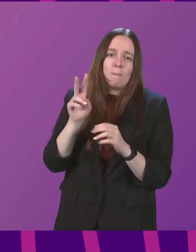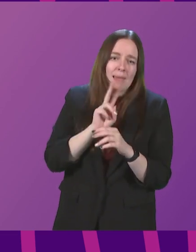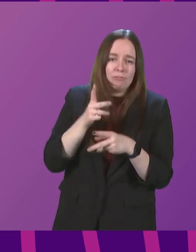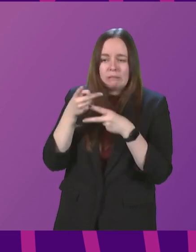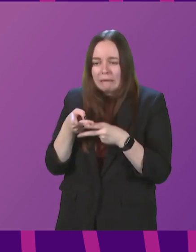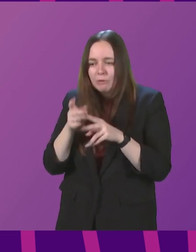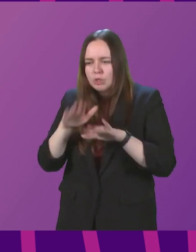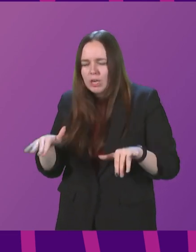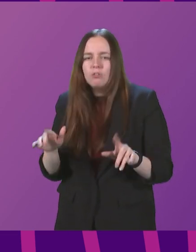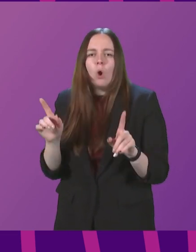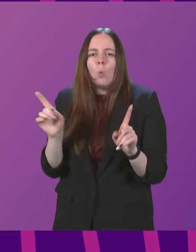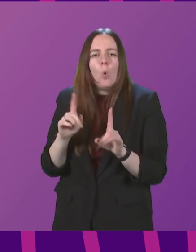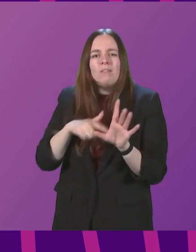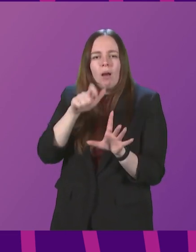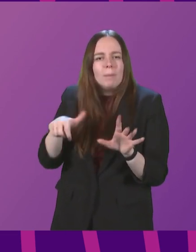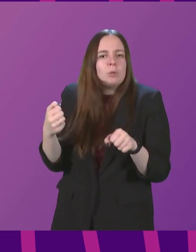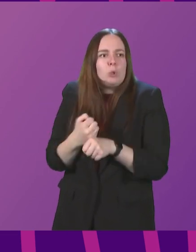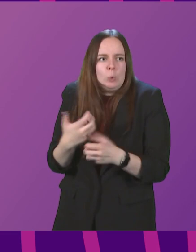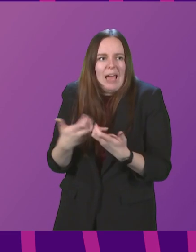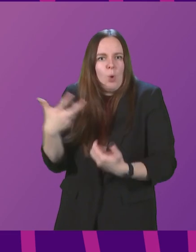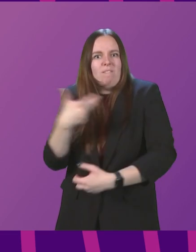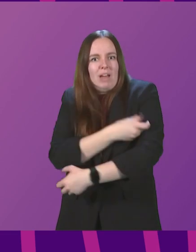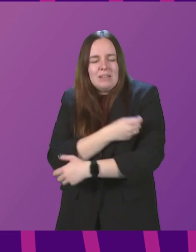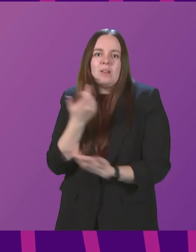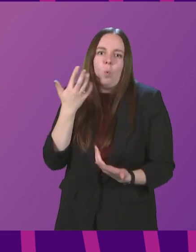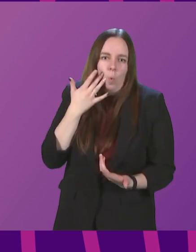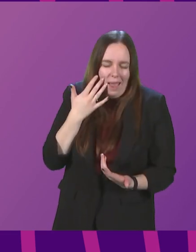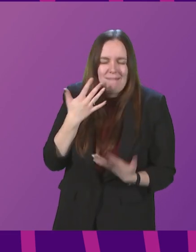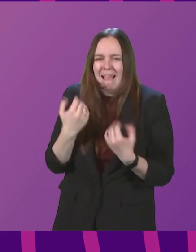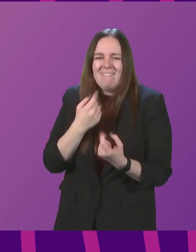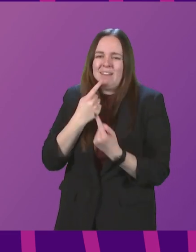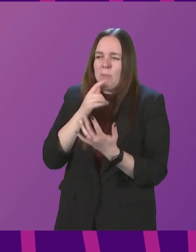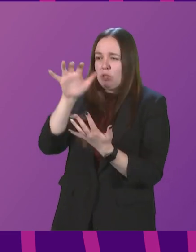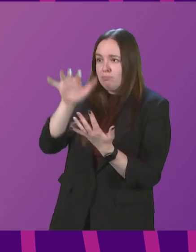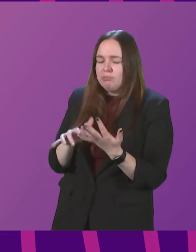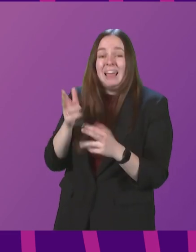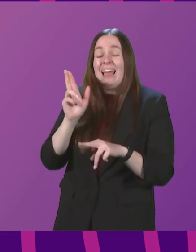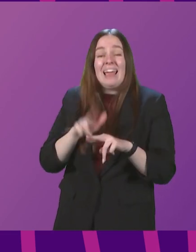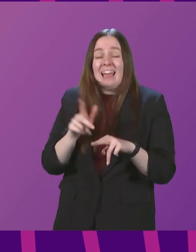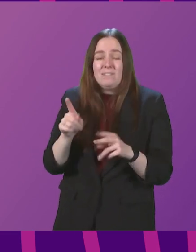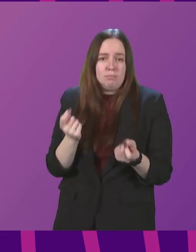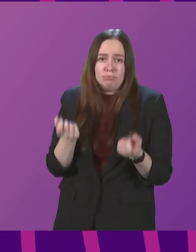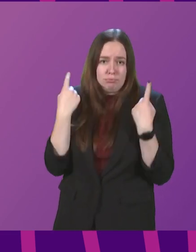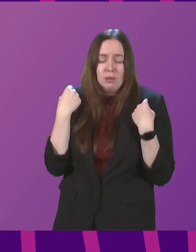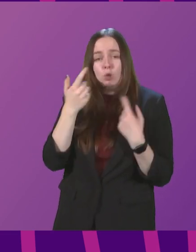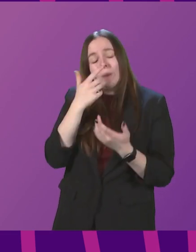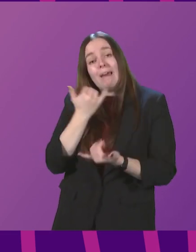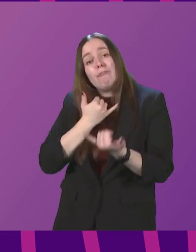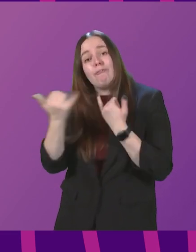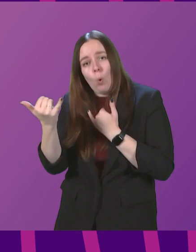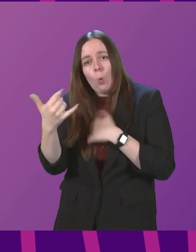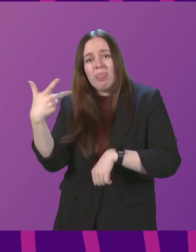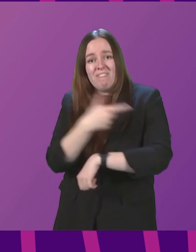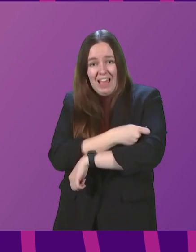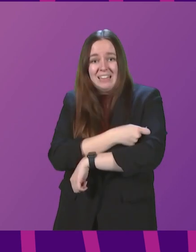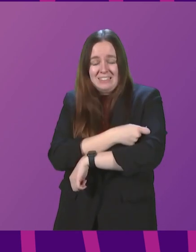young people need to do to get vaccinated and when they can do it. If you can't get online, you can also get this information by phoning the vaccination